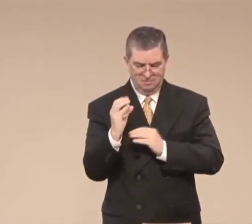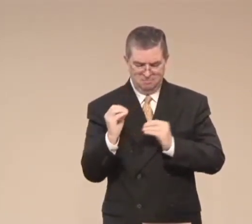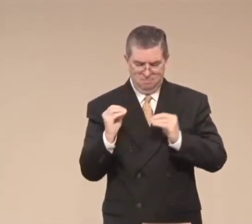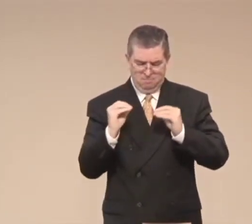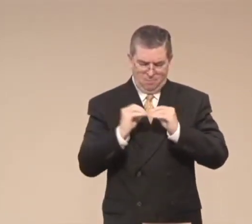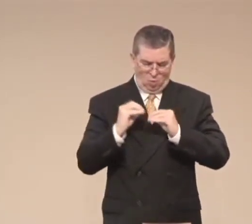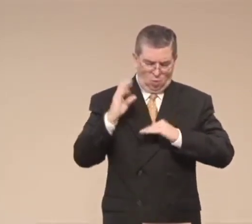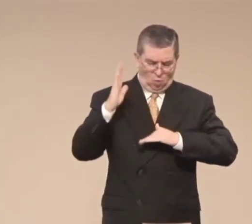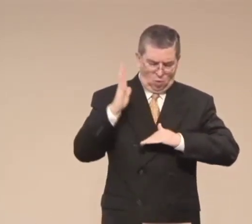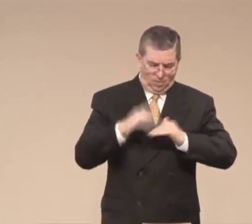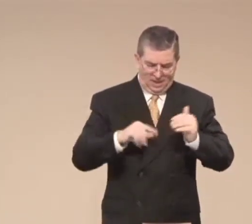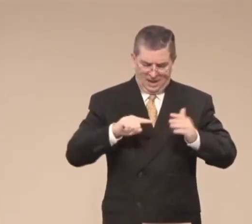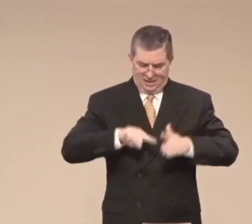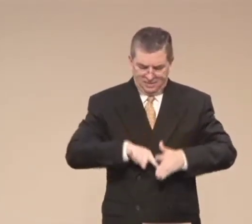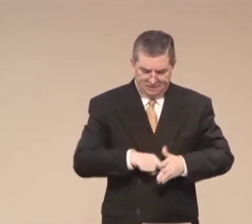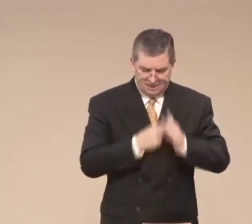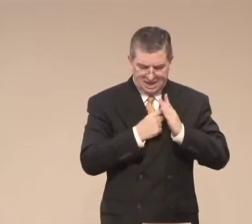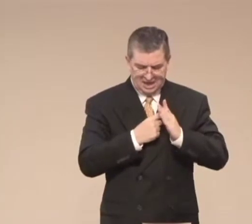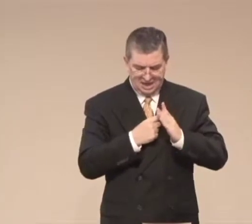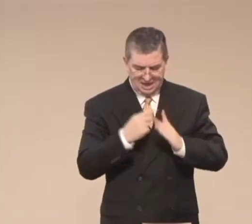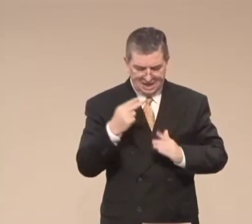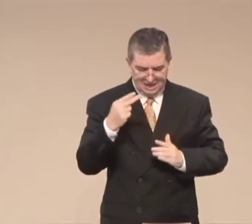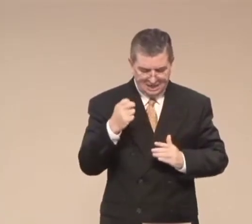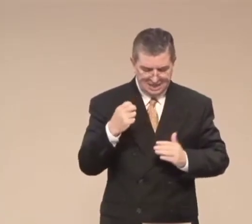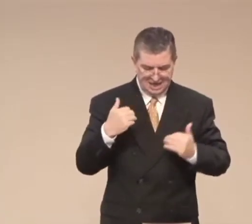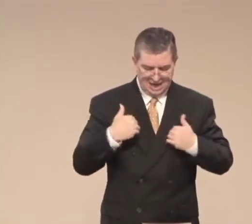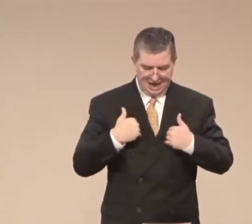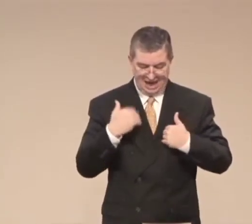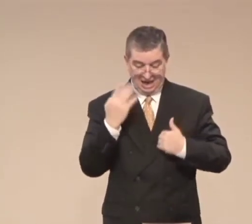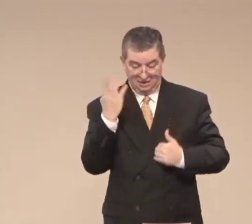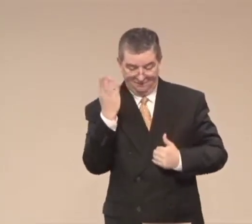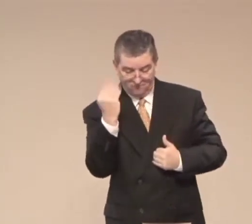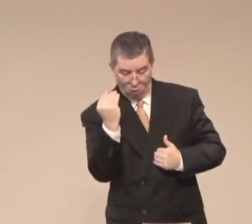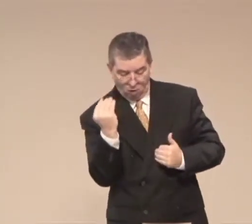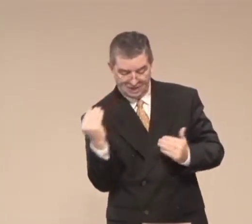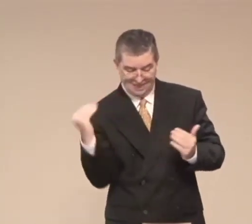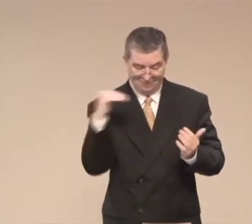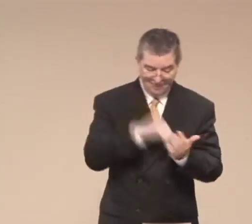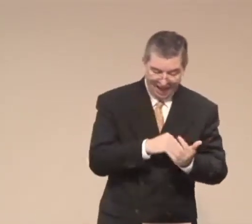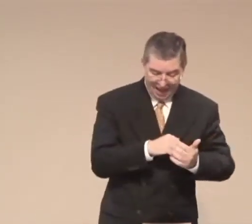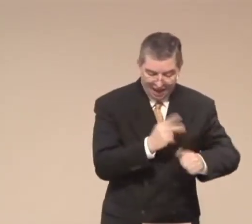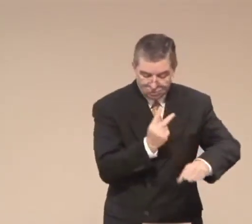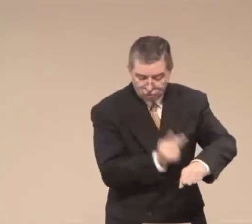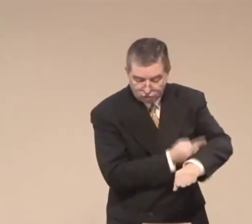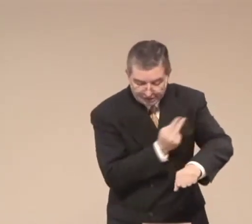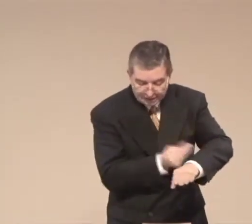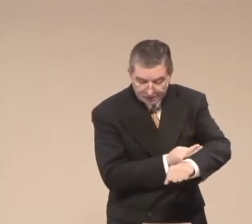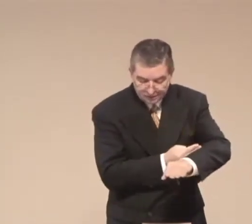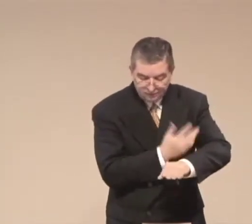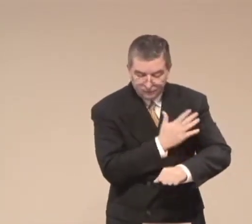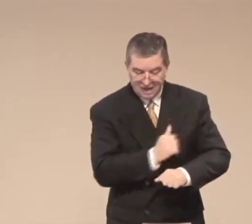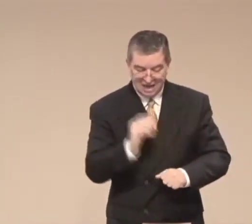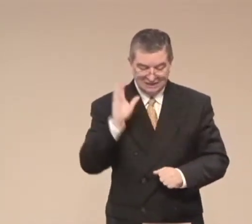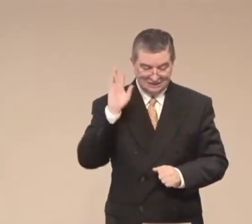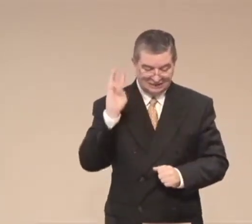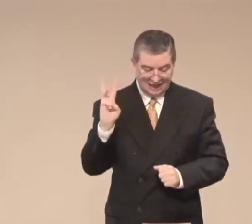of Job more than his beginning. For he had 14,000 sheep,